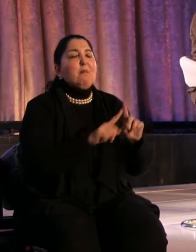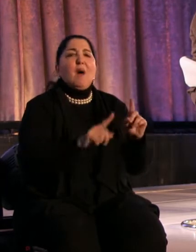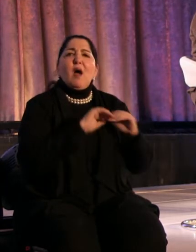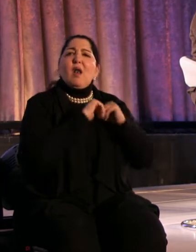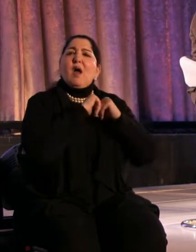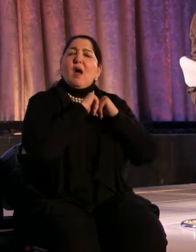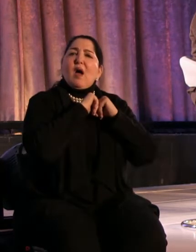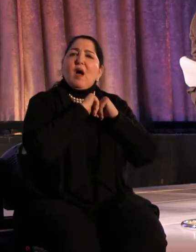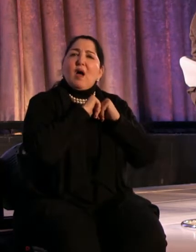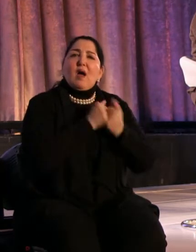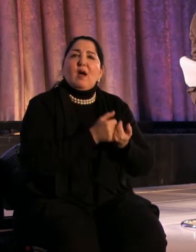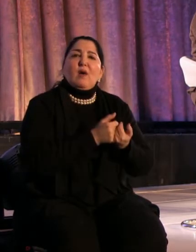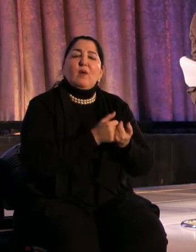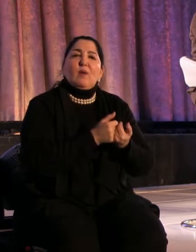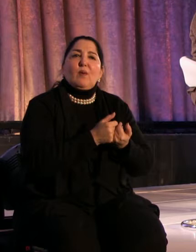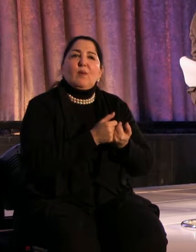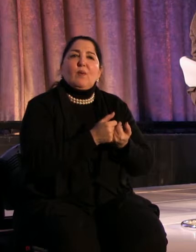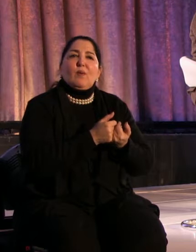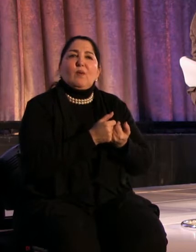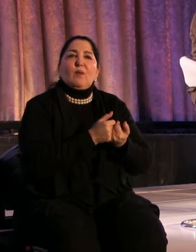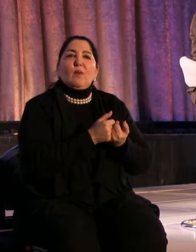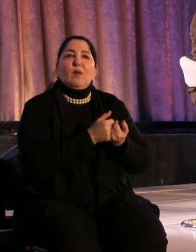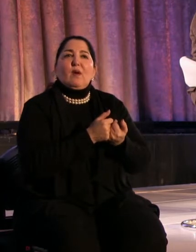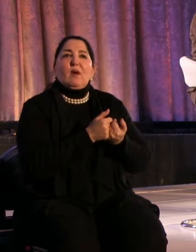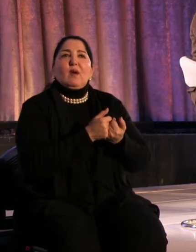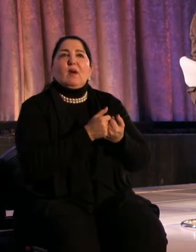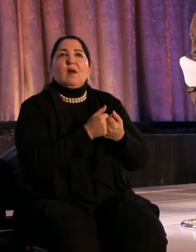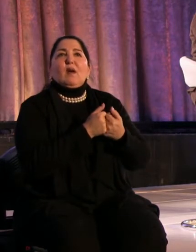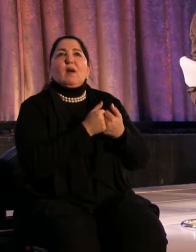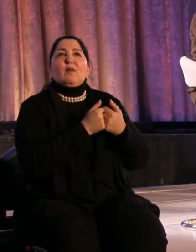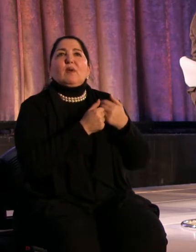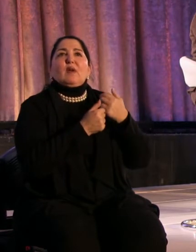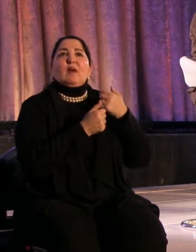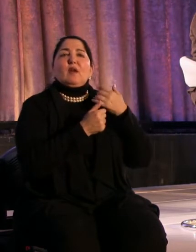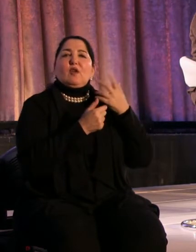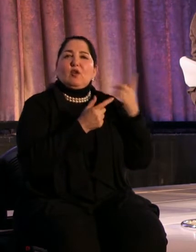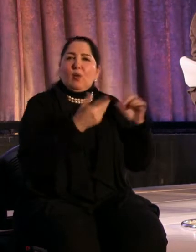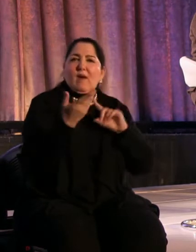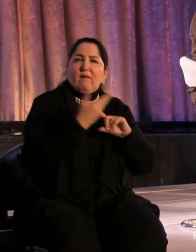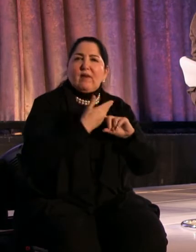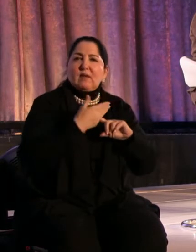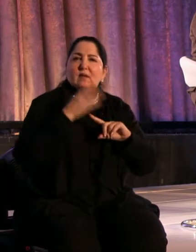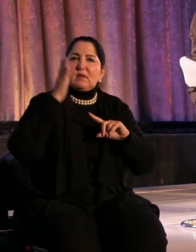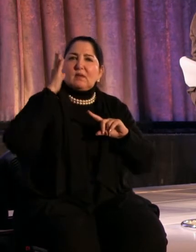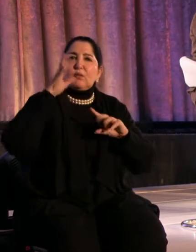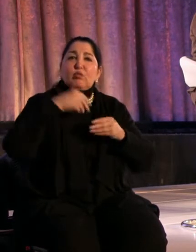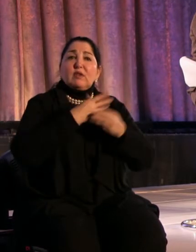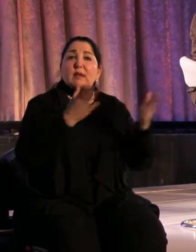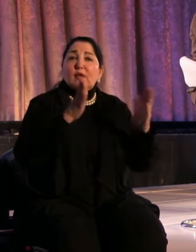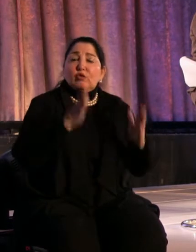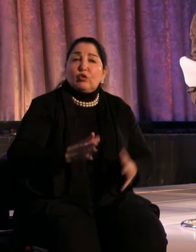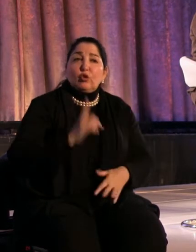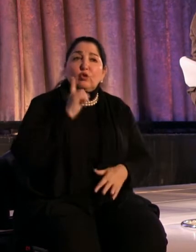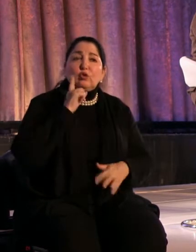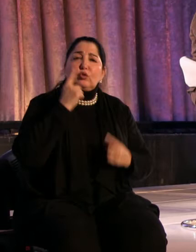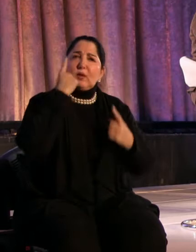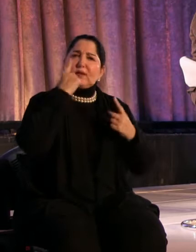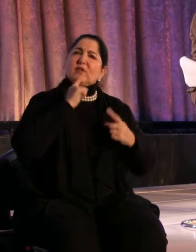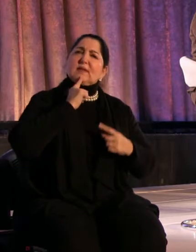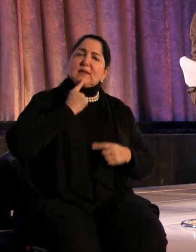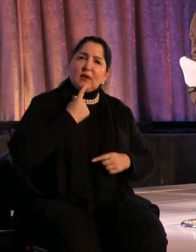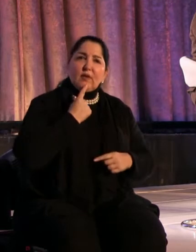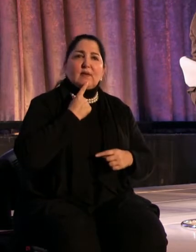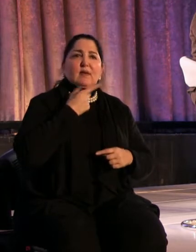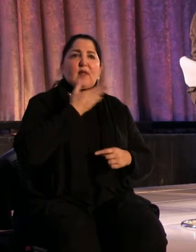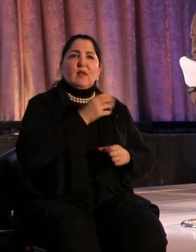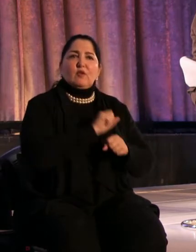not only convince presenters to take the work seriously and not to dismiss it as